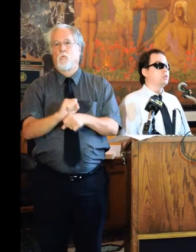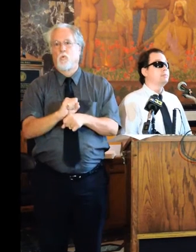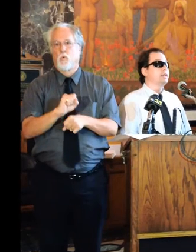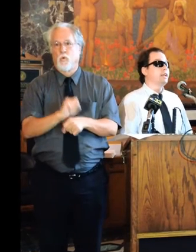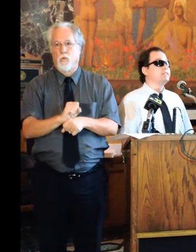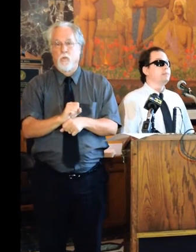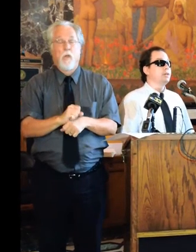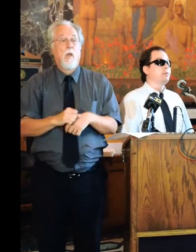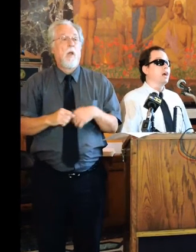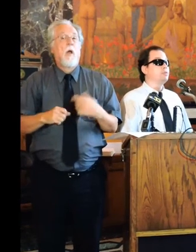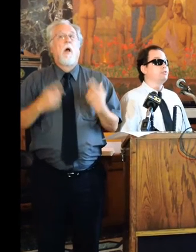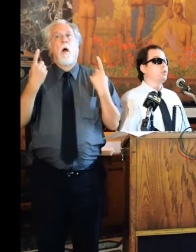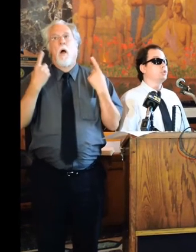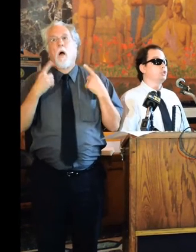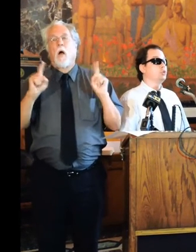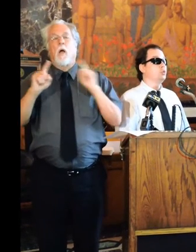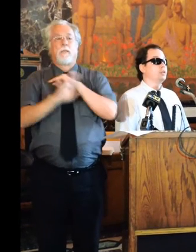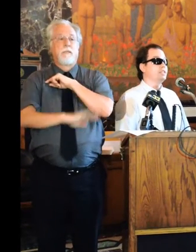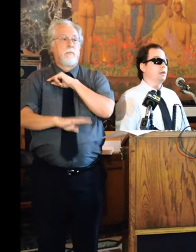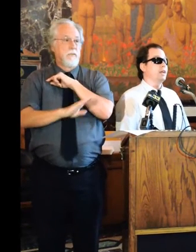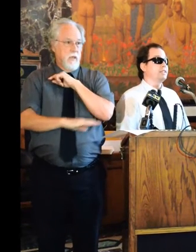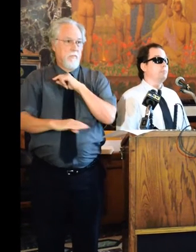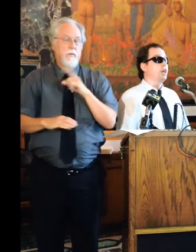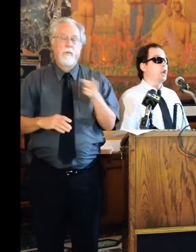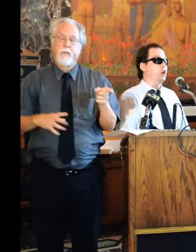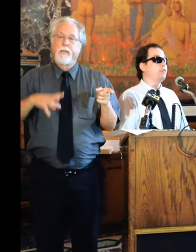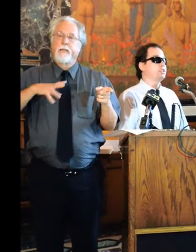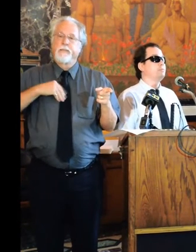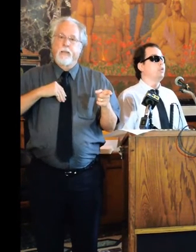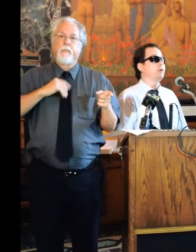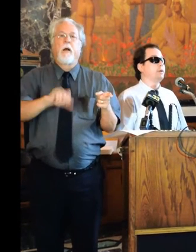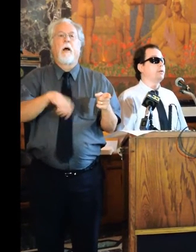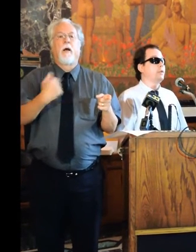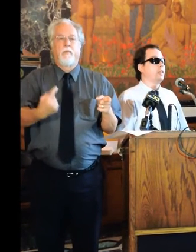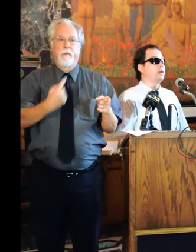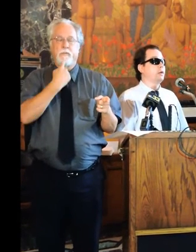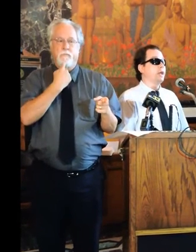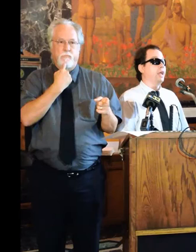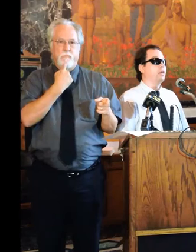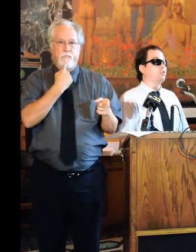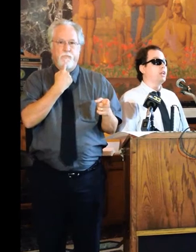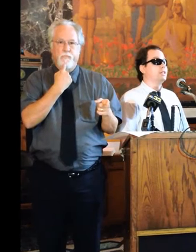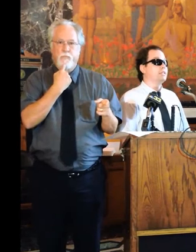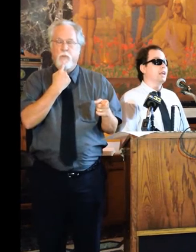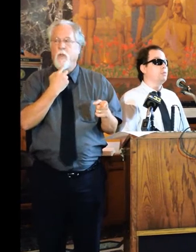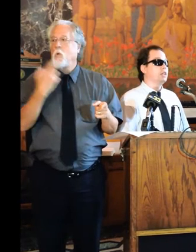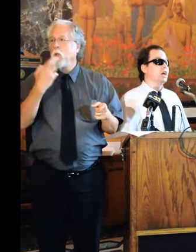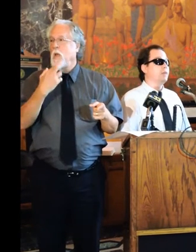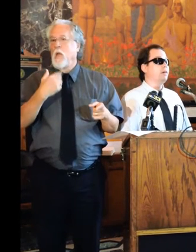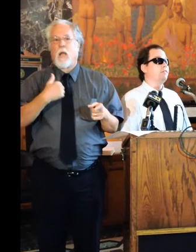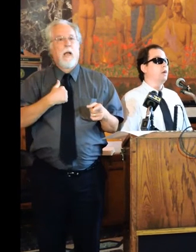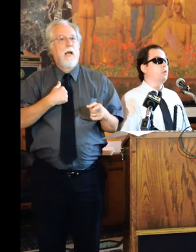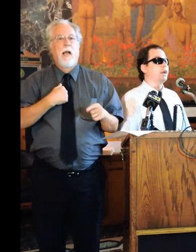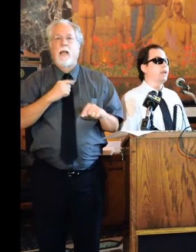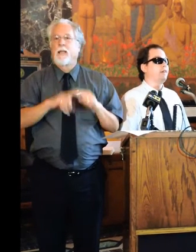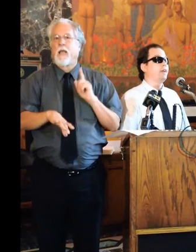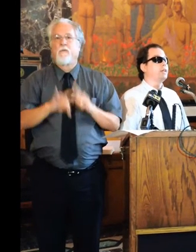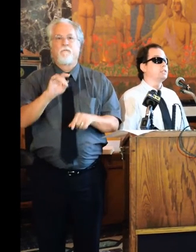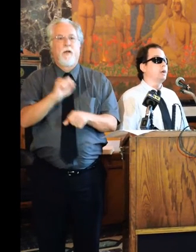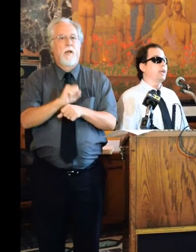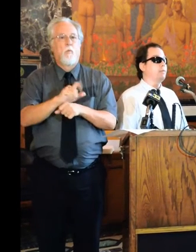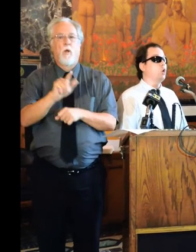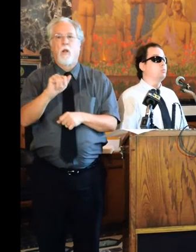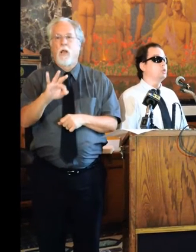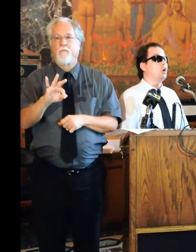And, ultimately, in September, I was forced to accept yet another disappointment in realizing that I was not going to be able to find work in